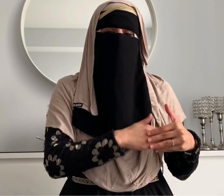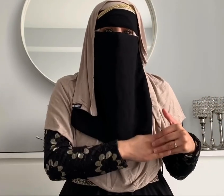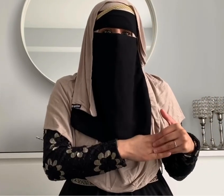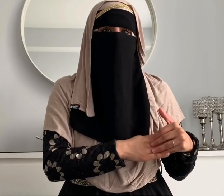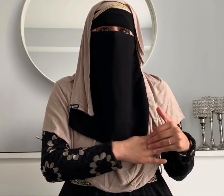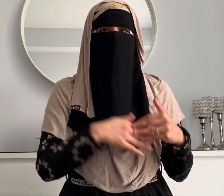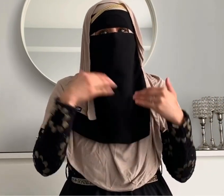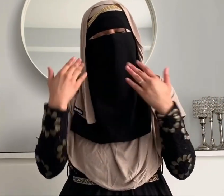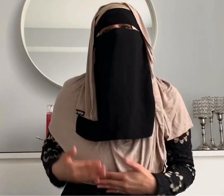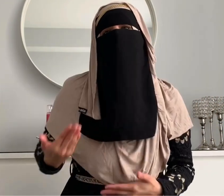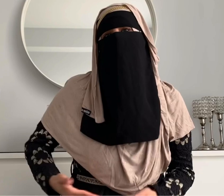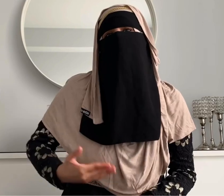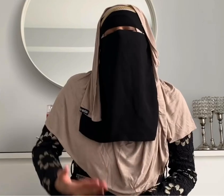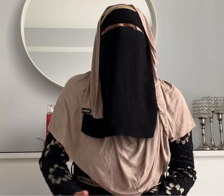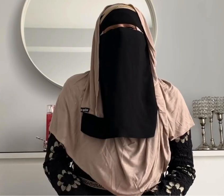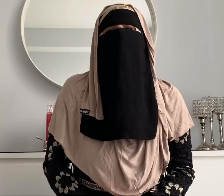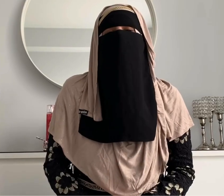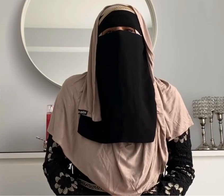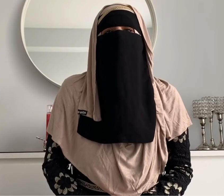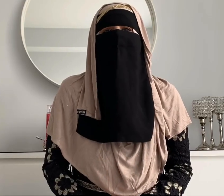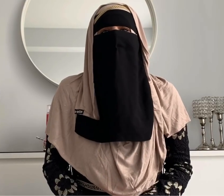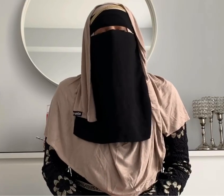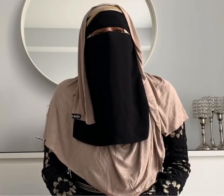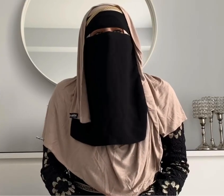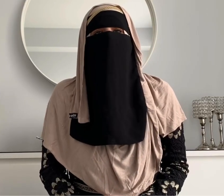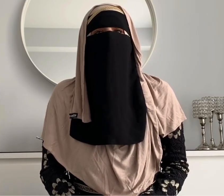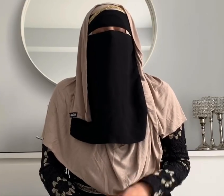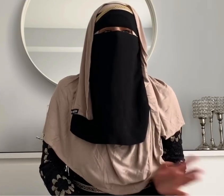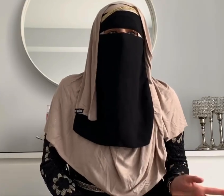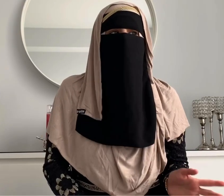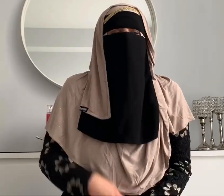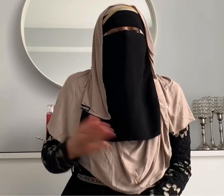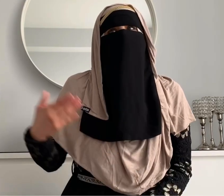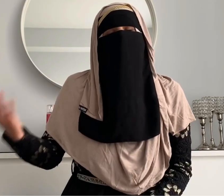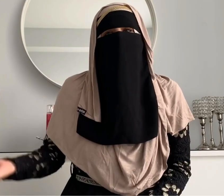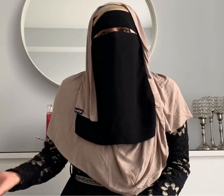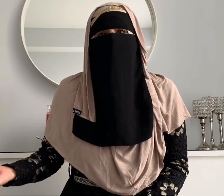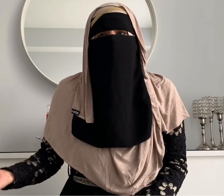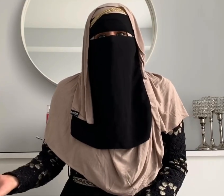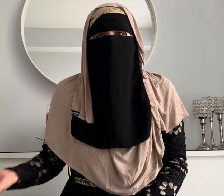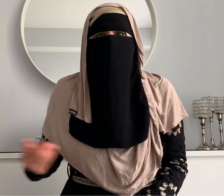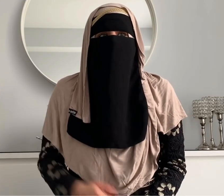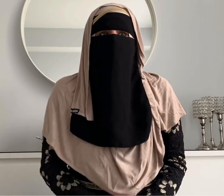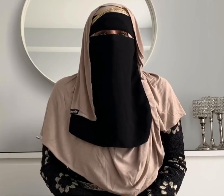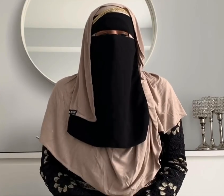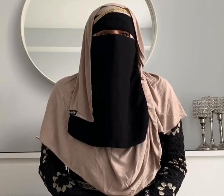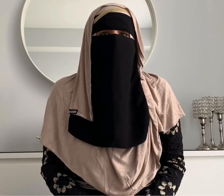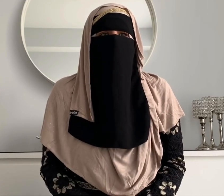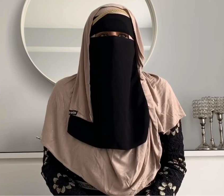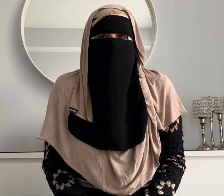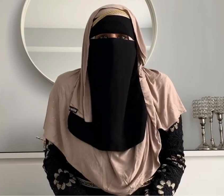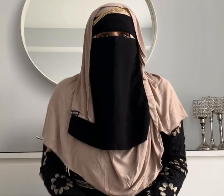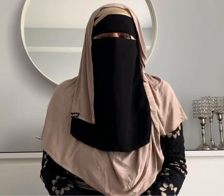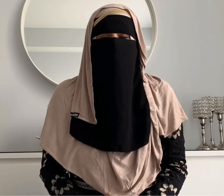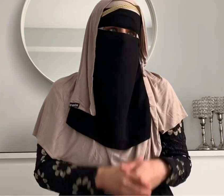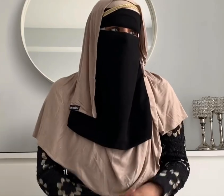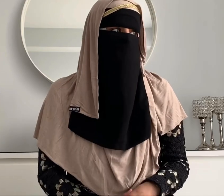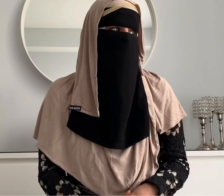cry and over time figure it out which cry means hunger and which cry means diaper change and which cry means just bored as our